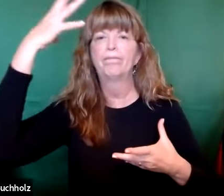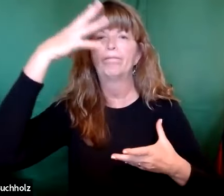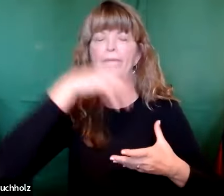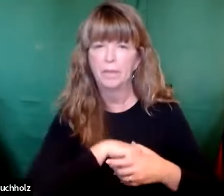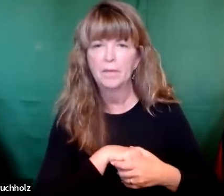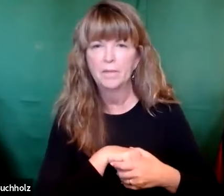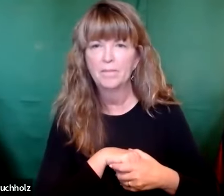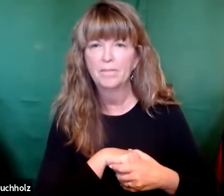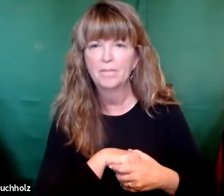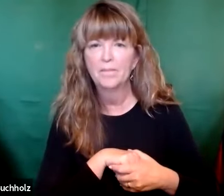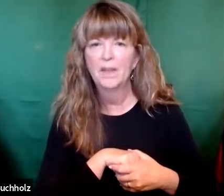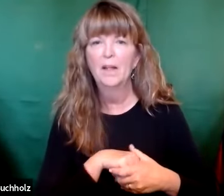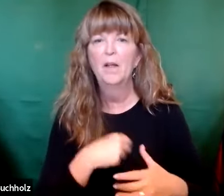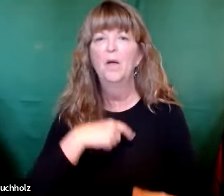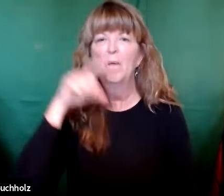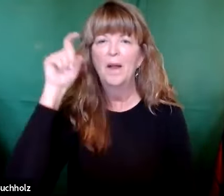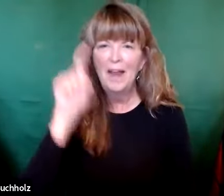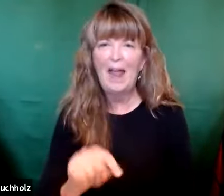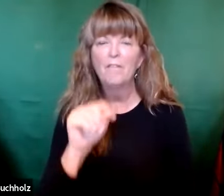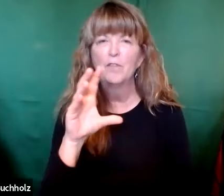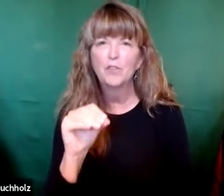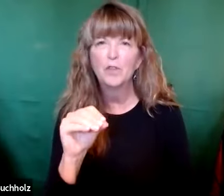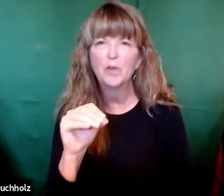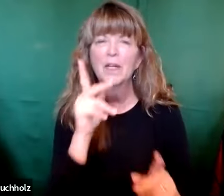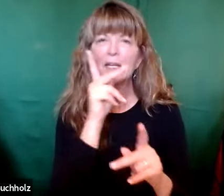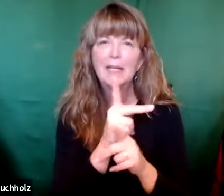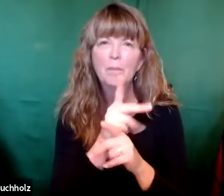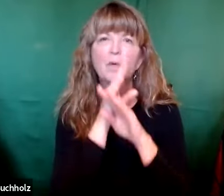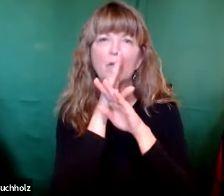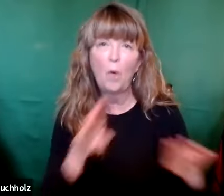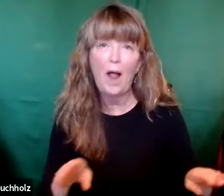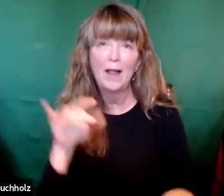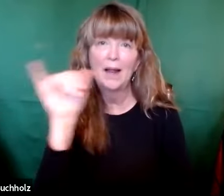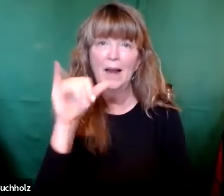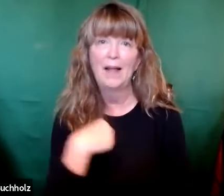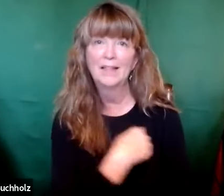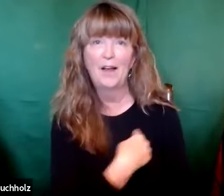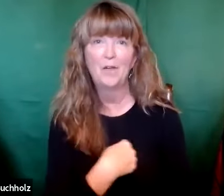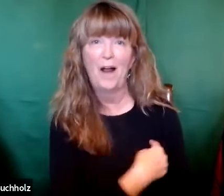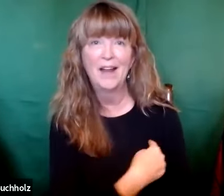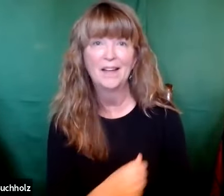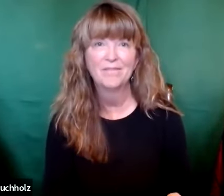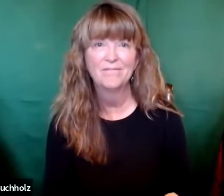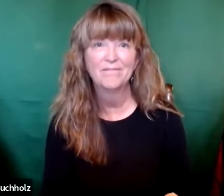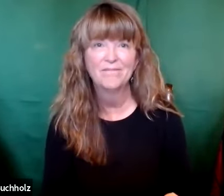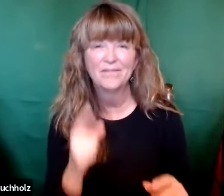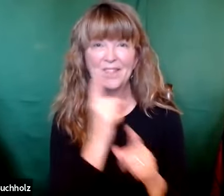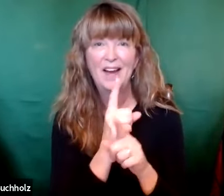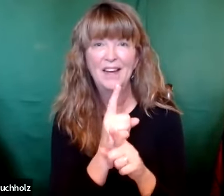And before we're ready to cleanse our hearts and offer Jesus in, we have to